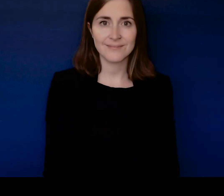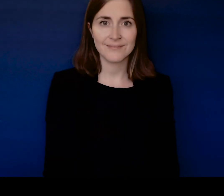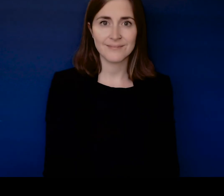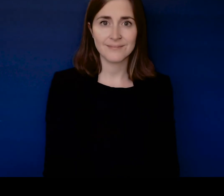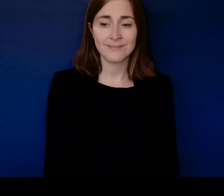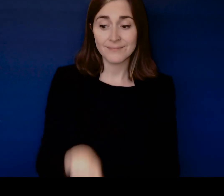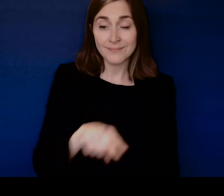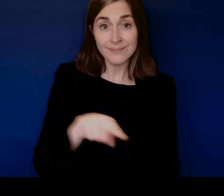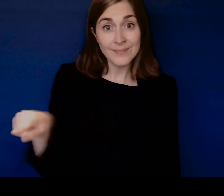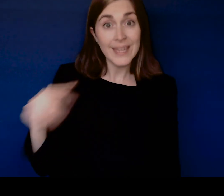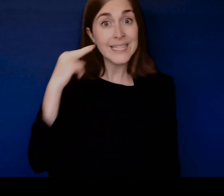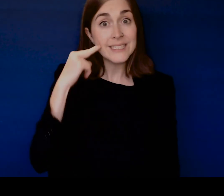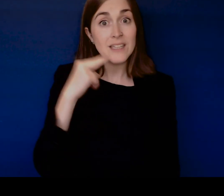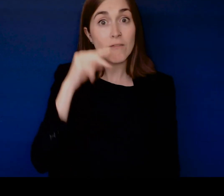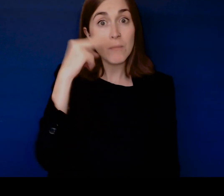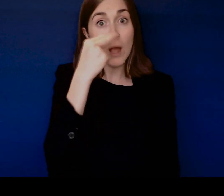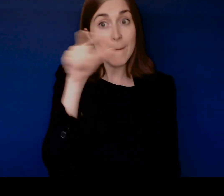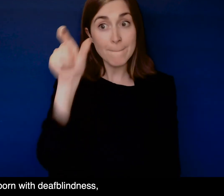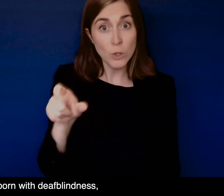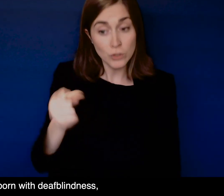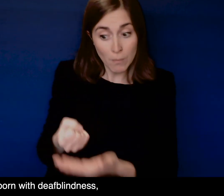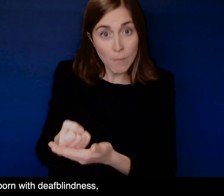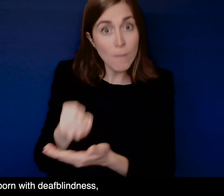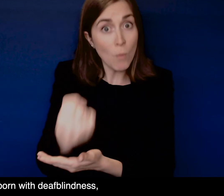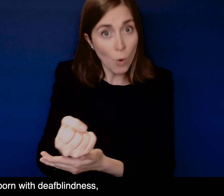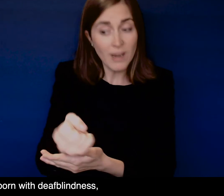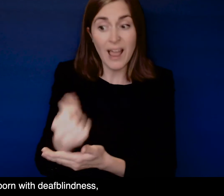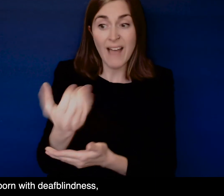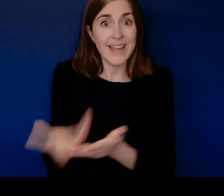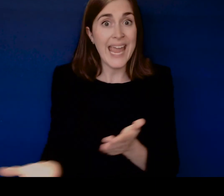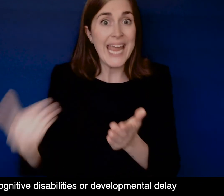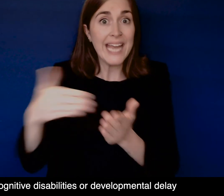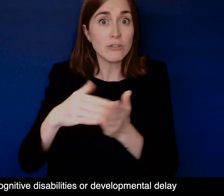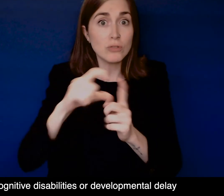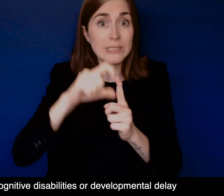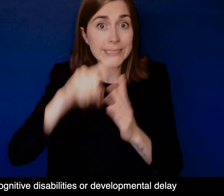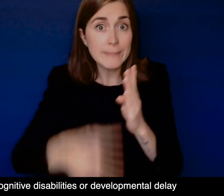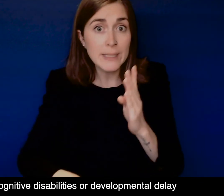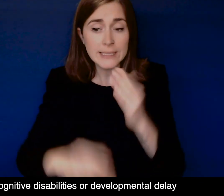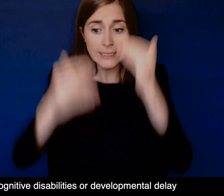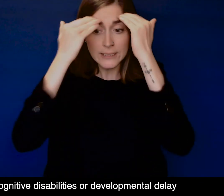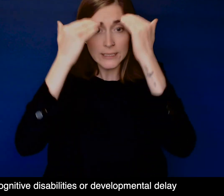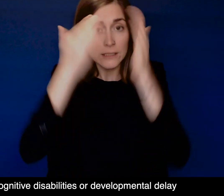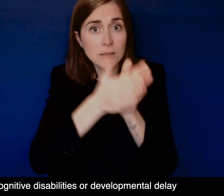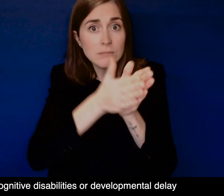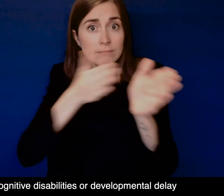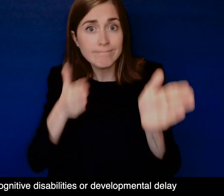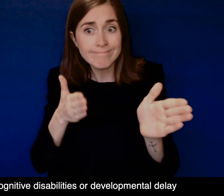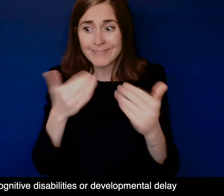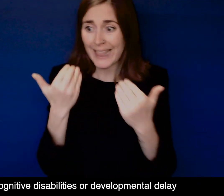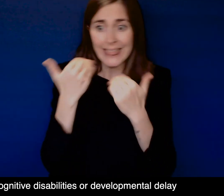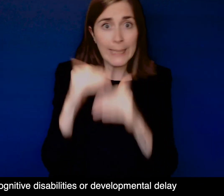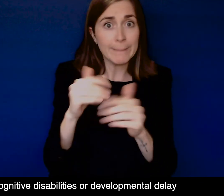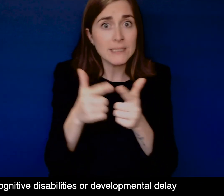strategies appear on screen For people born with deafblindness Or those who have additional cognitive disabilities